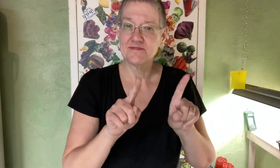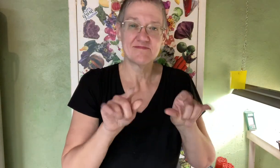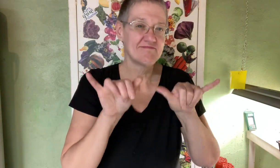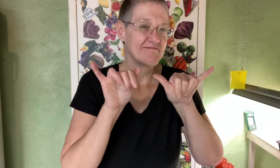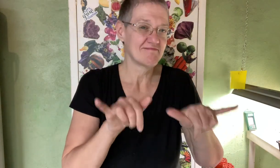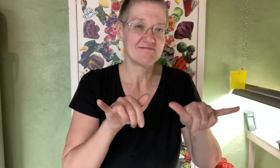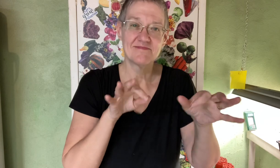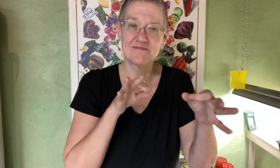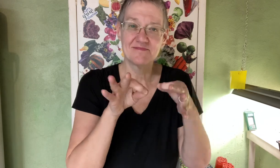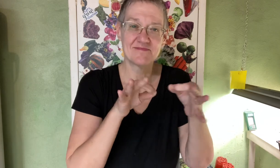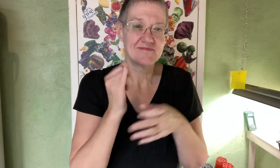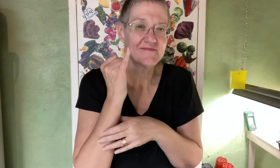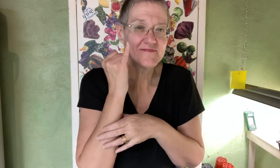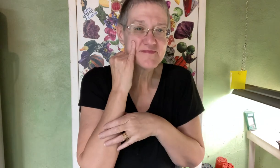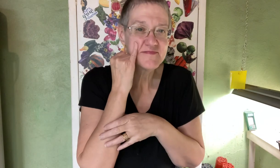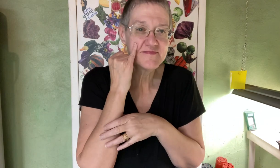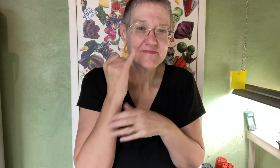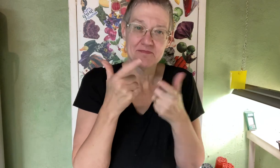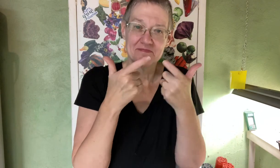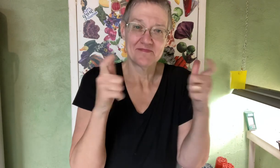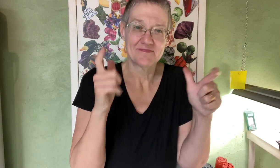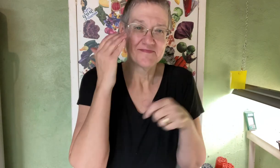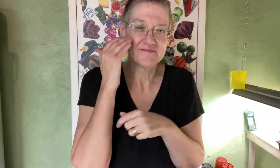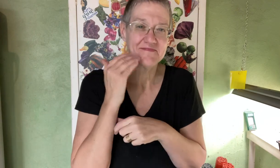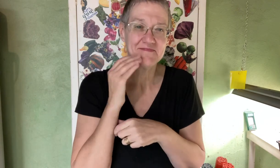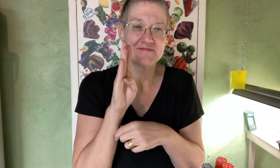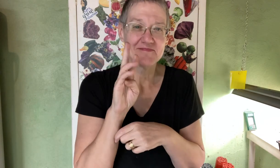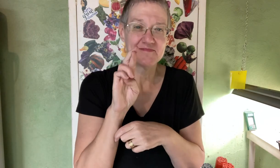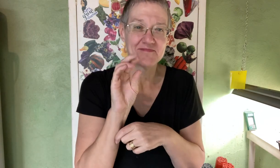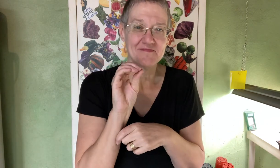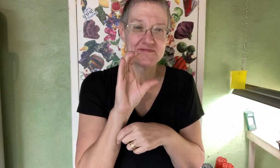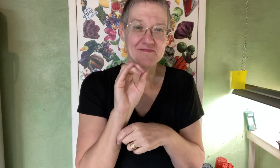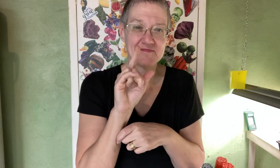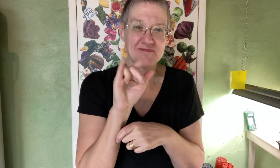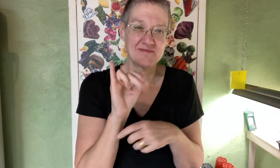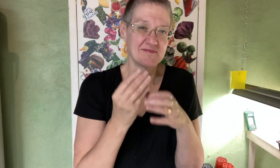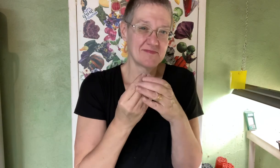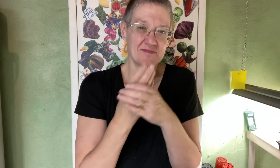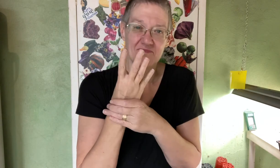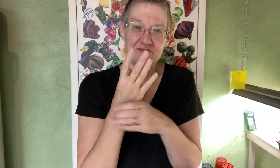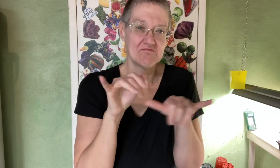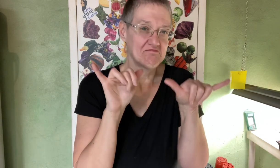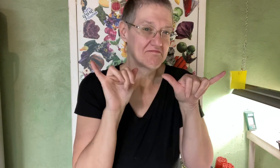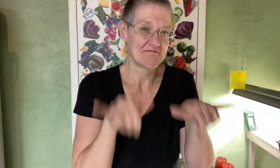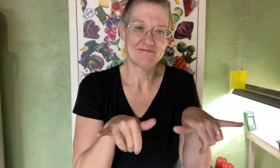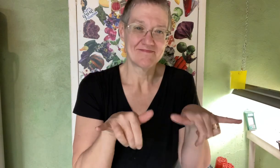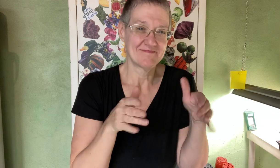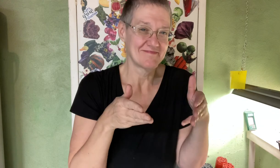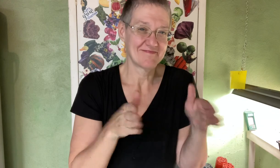but it's going to be the exact same way you're going to plant up broccoli that forms big heads